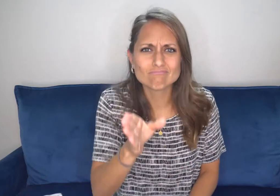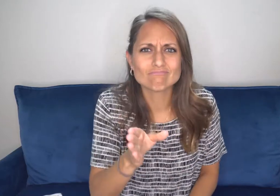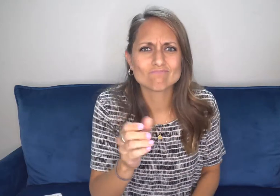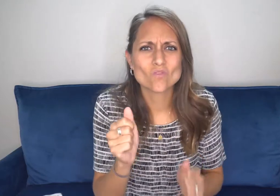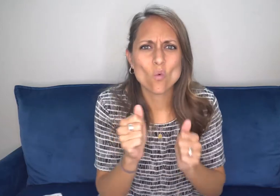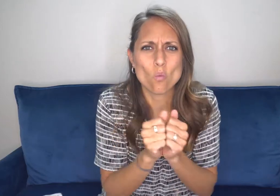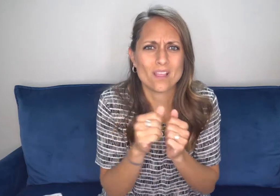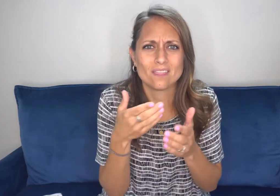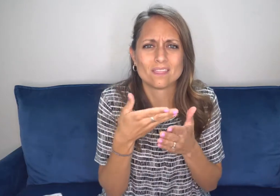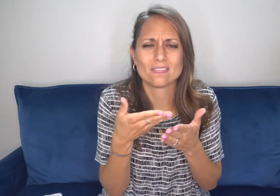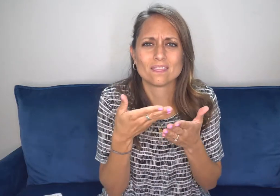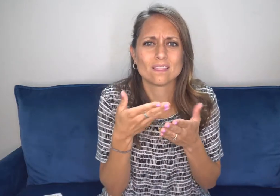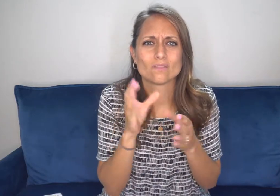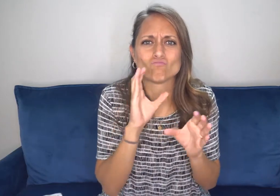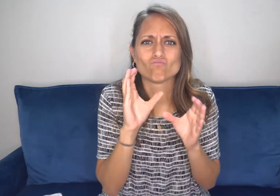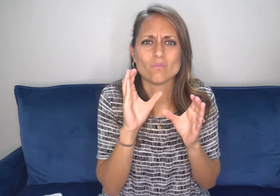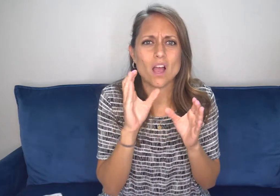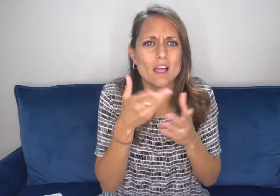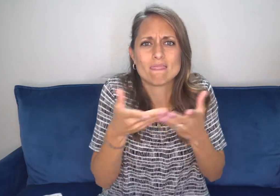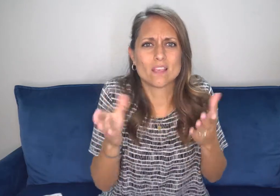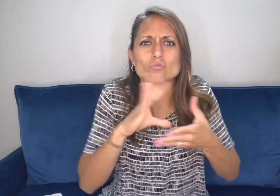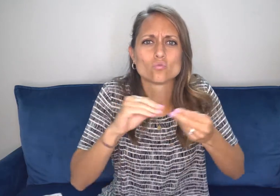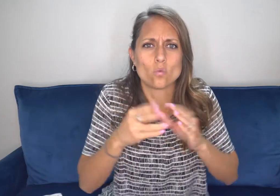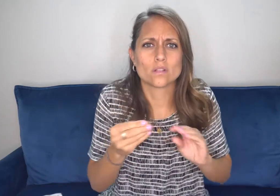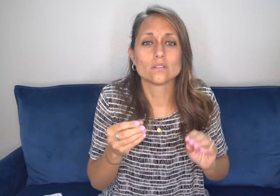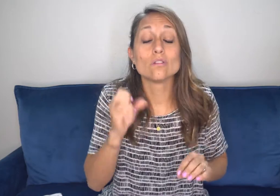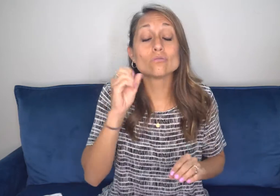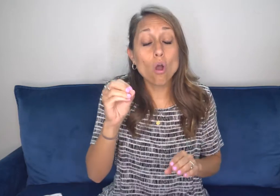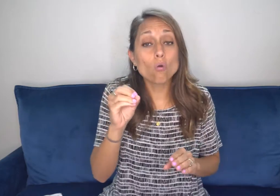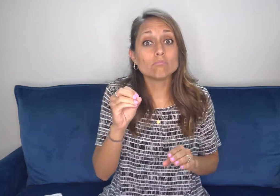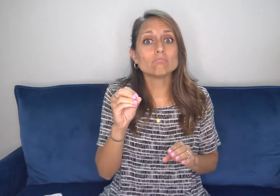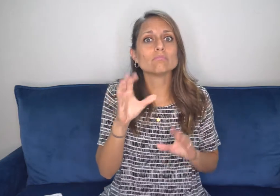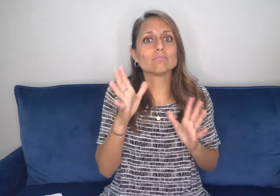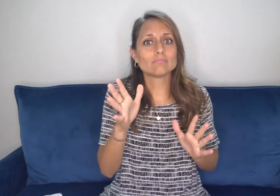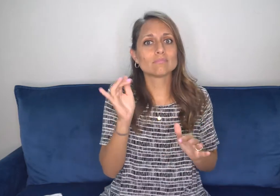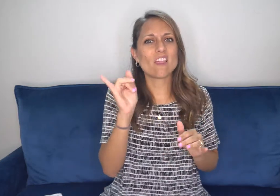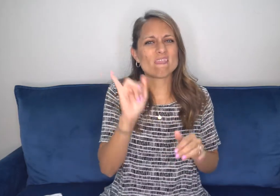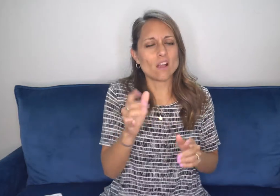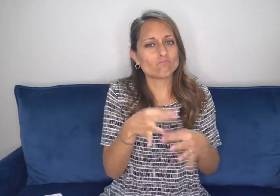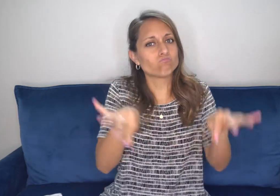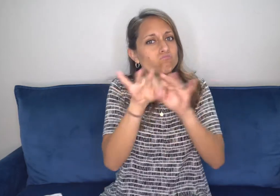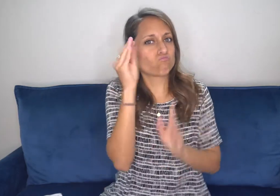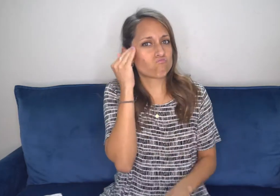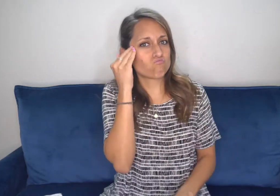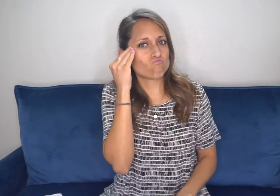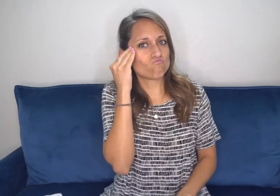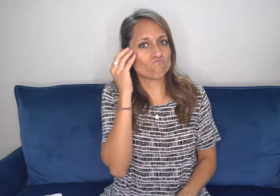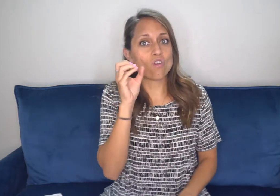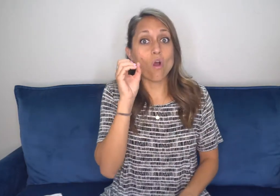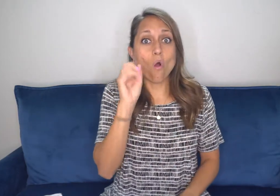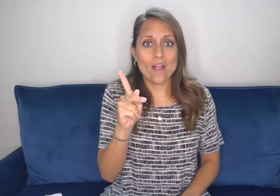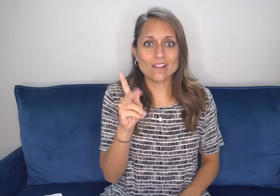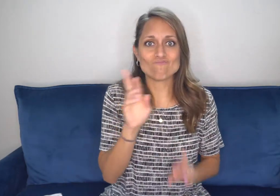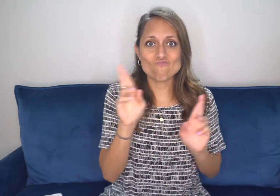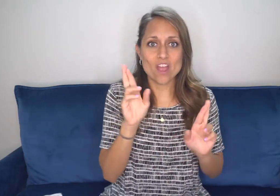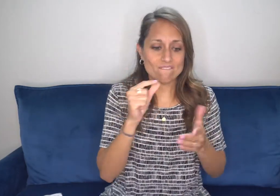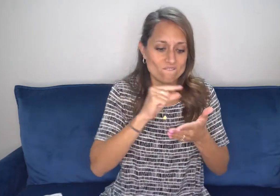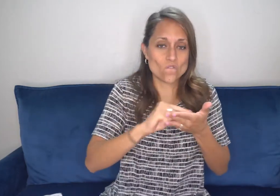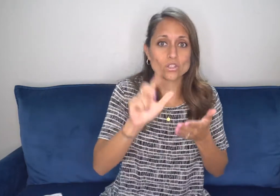speaking, people were not maybe as direct with certain things. So stories were used. And that's just important to